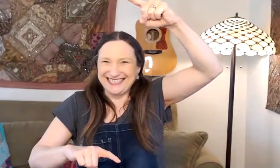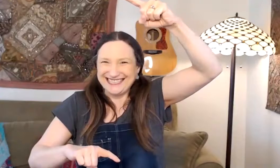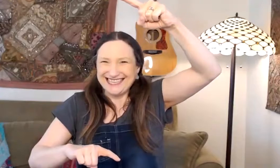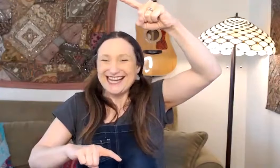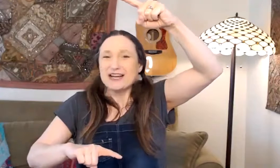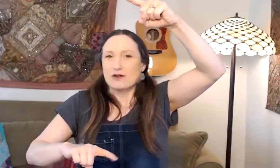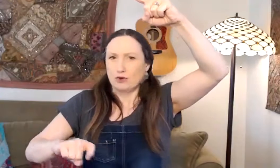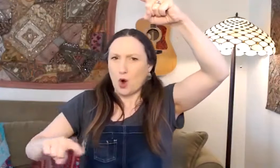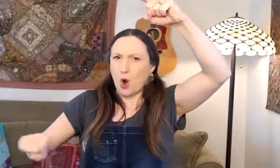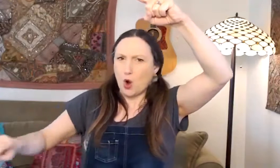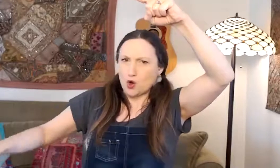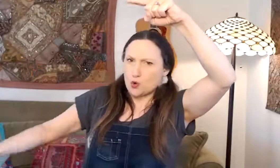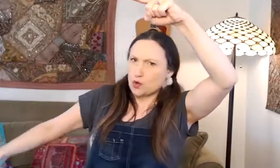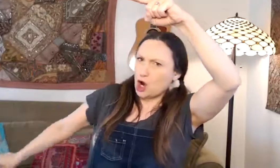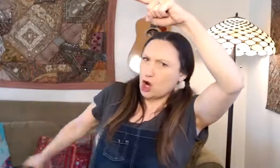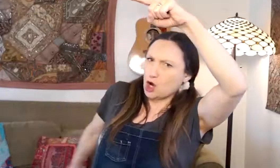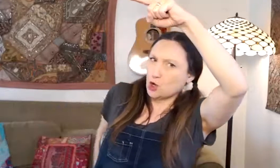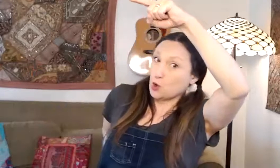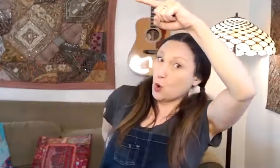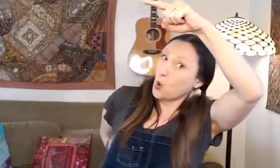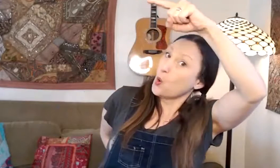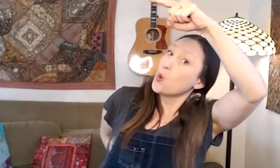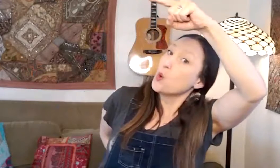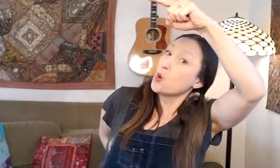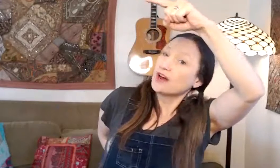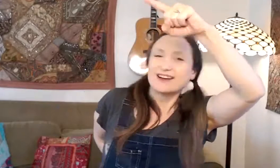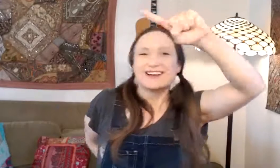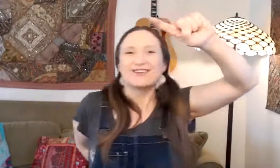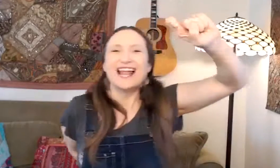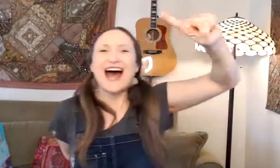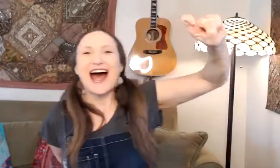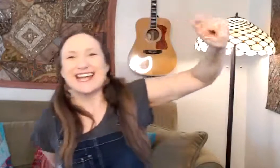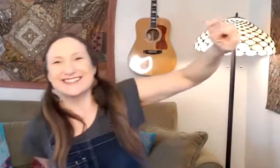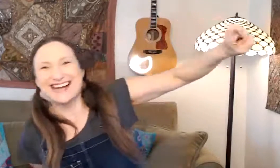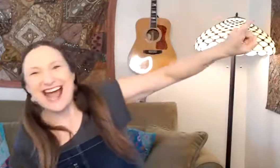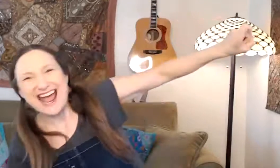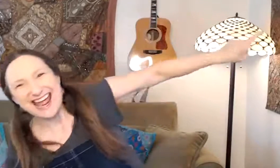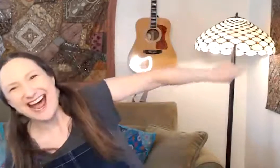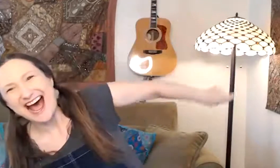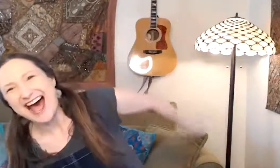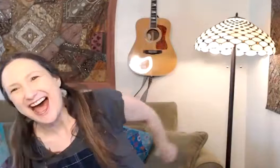Fly away, Low. Fly away, High.